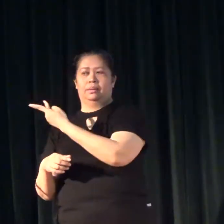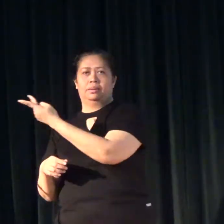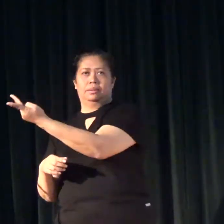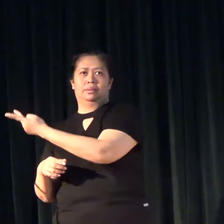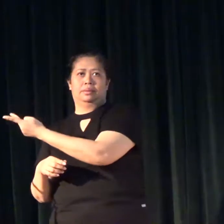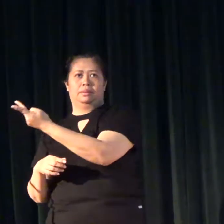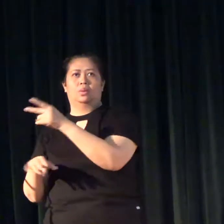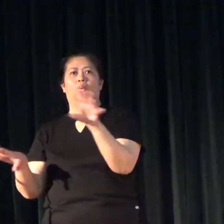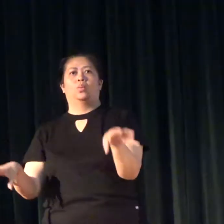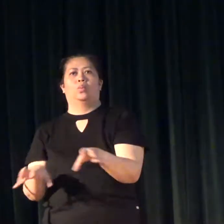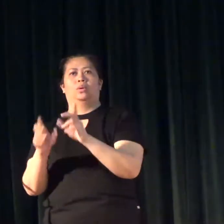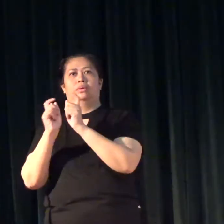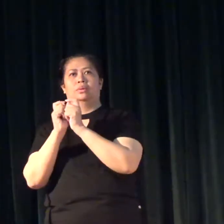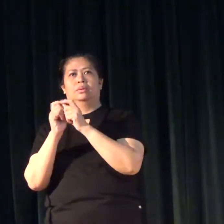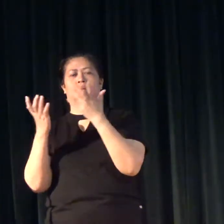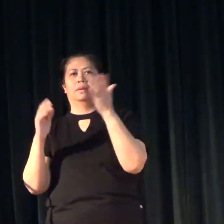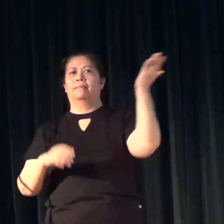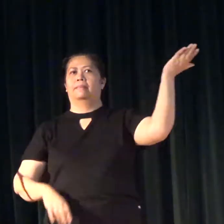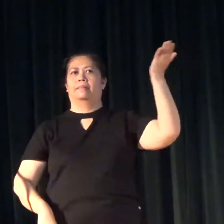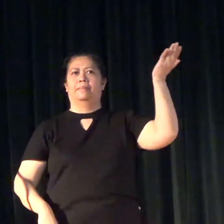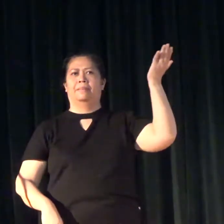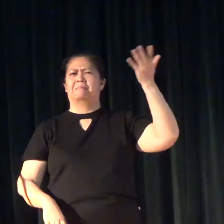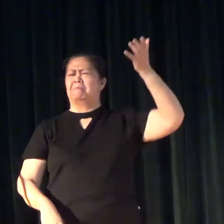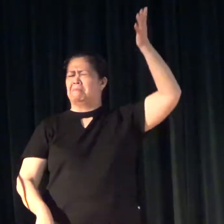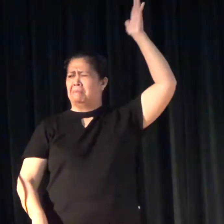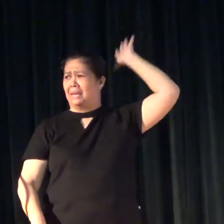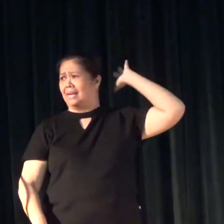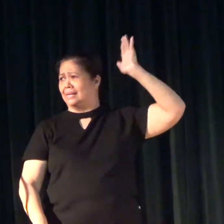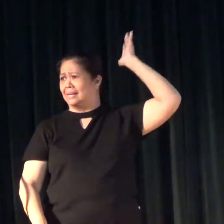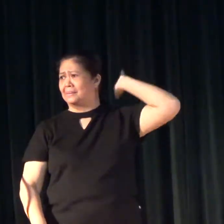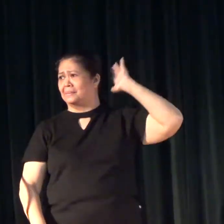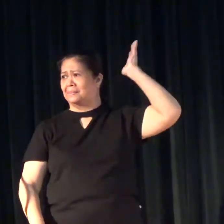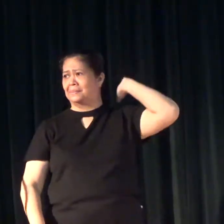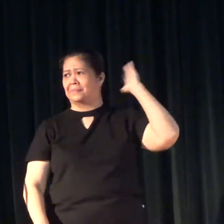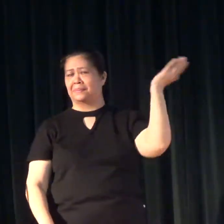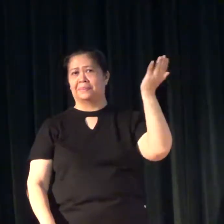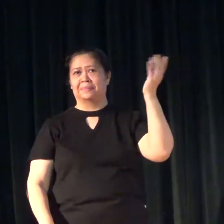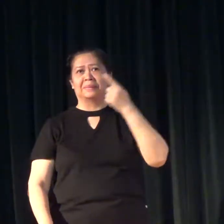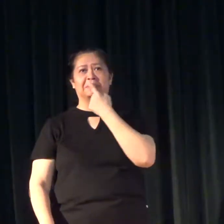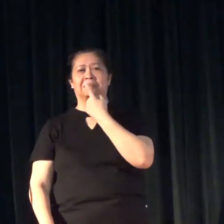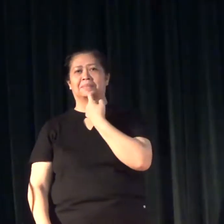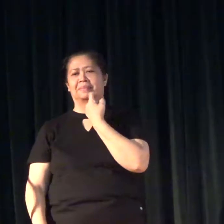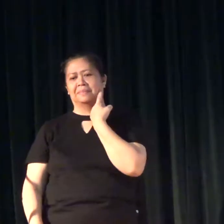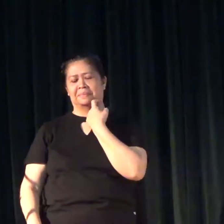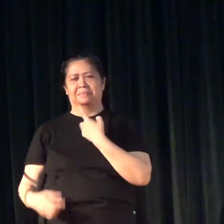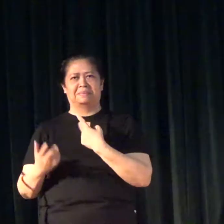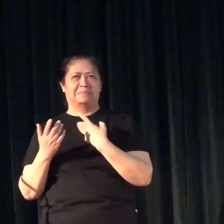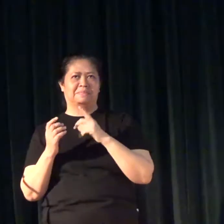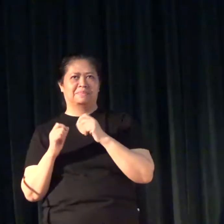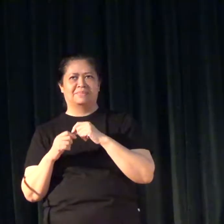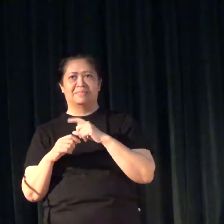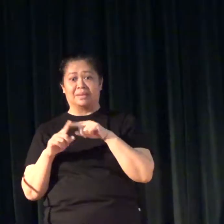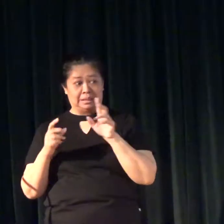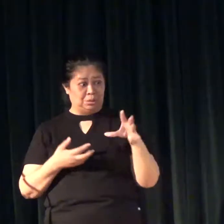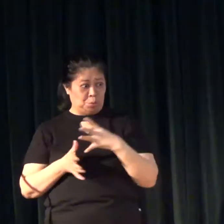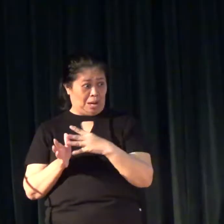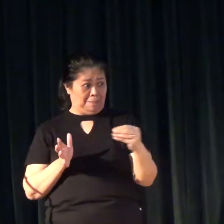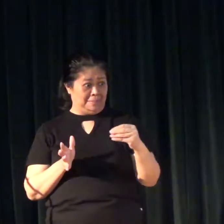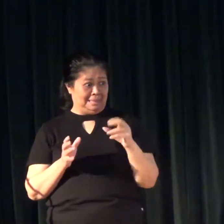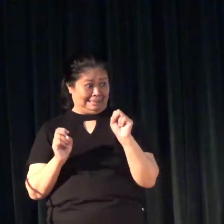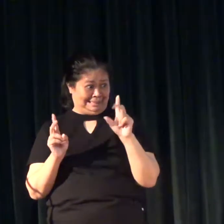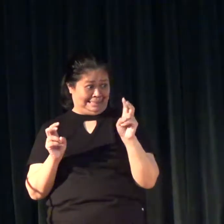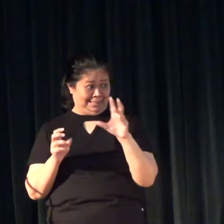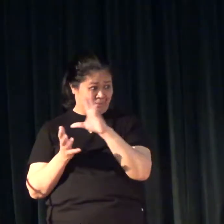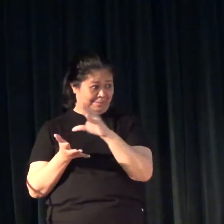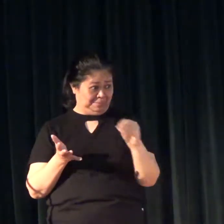worked together on a presentation many years ago. And then, were saying earlier, did you copy the slides from